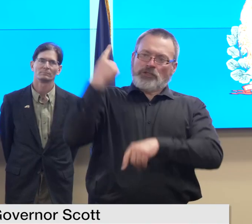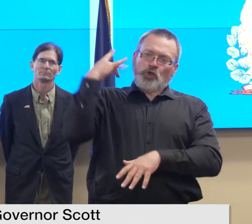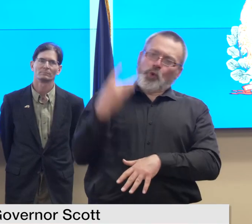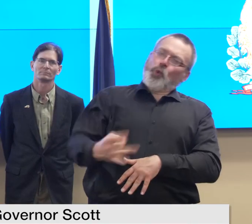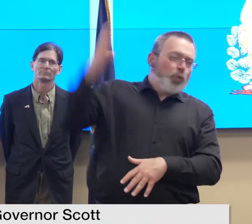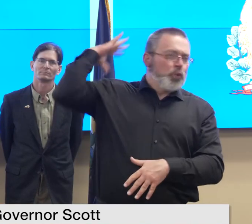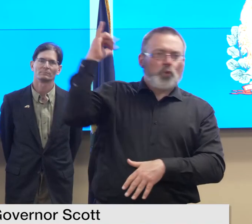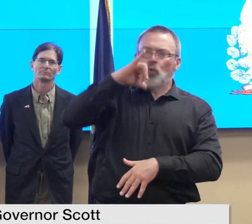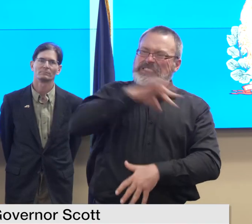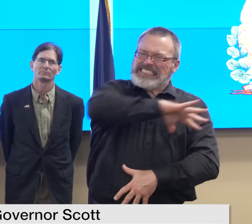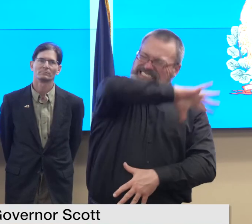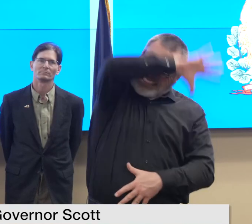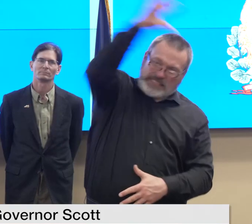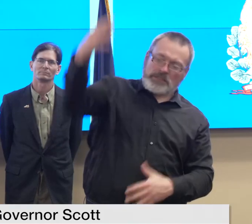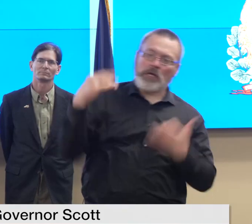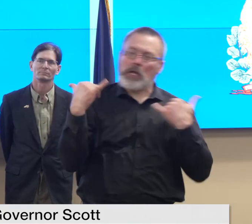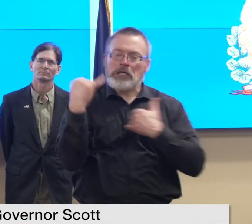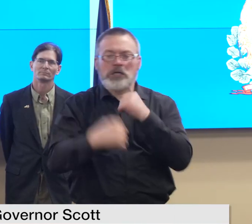and so forth